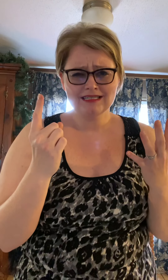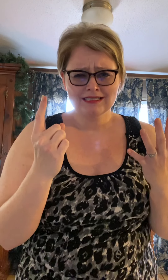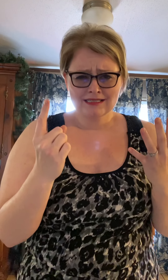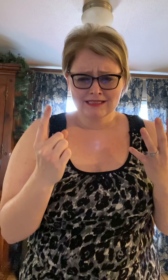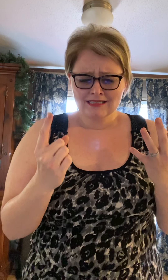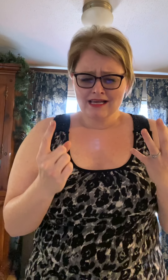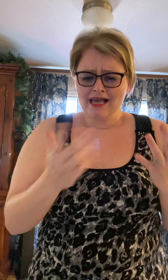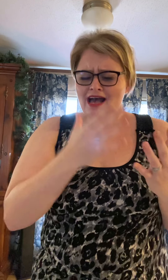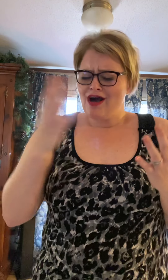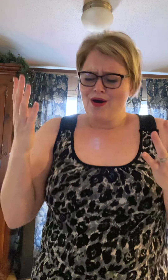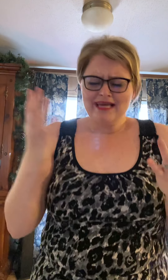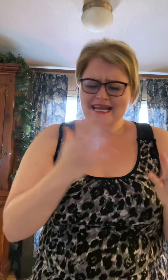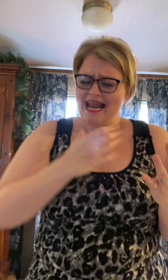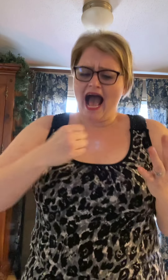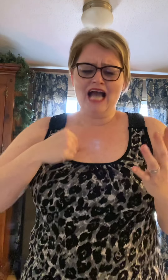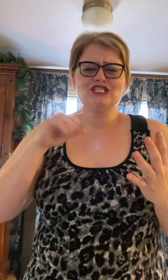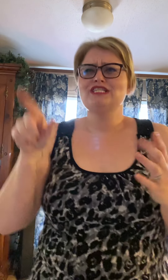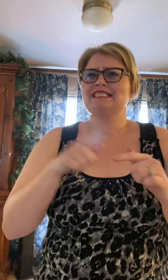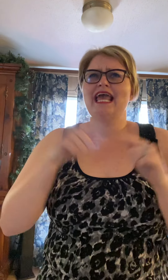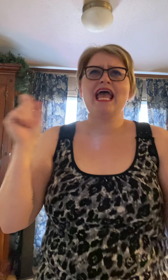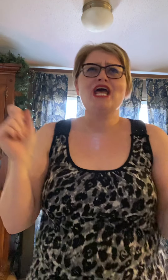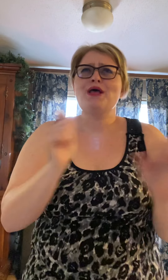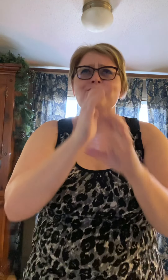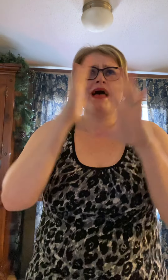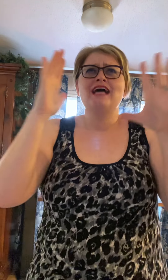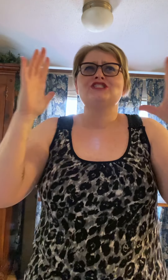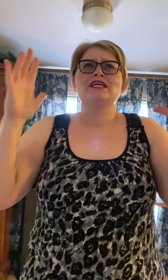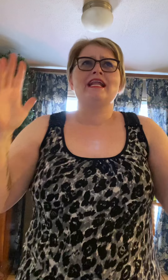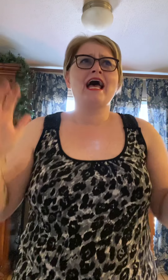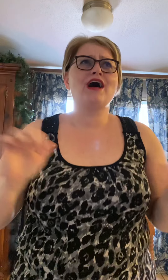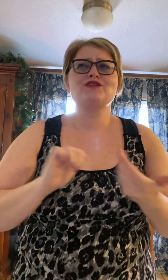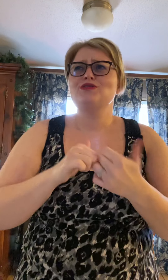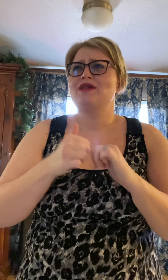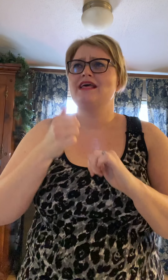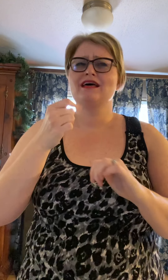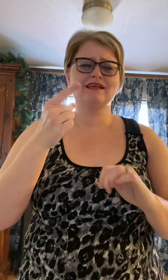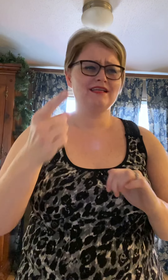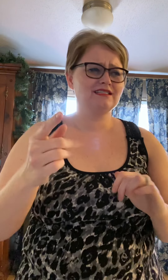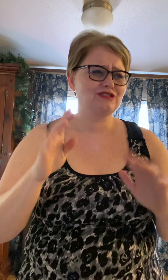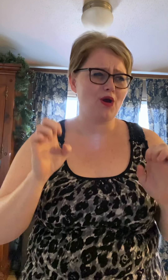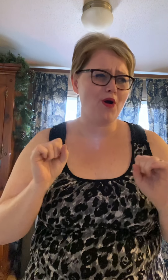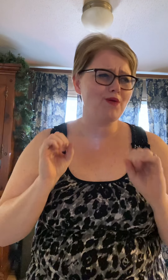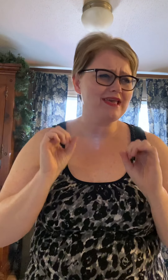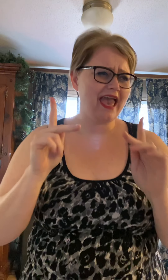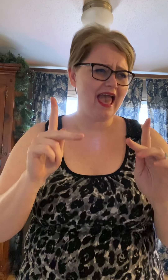Oh, and I just can't imagine How you could be so okay